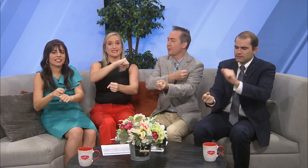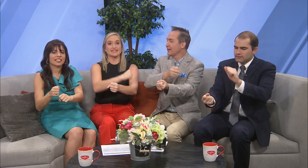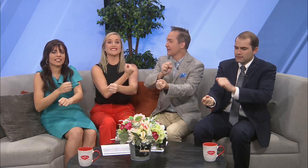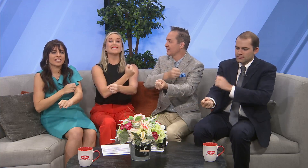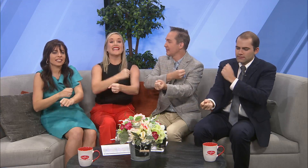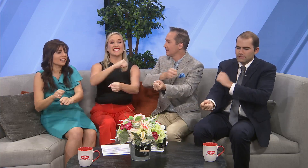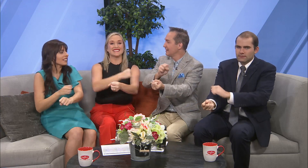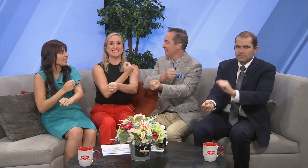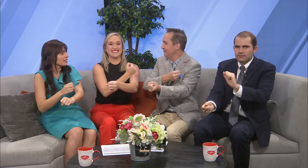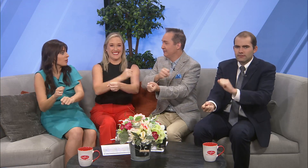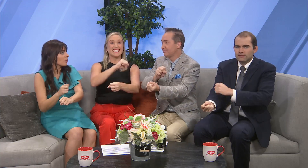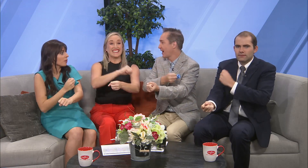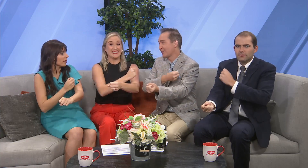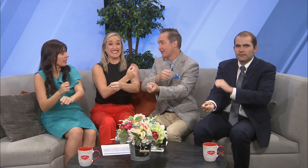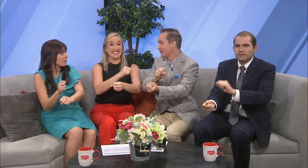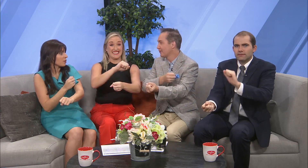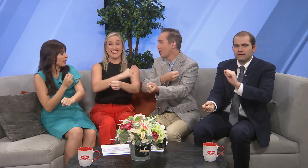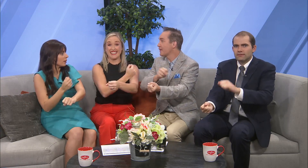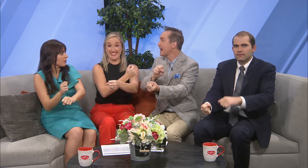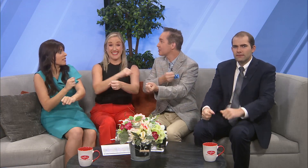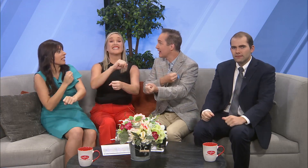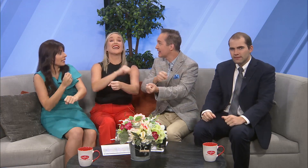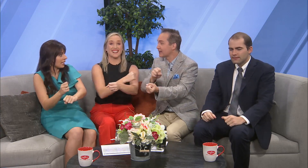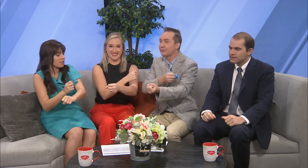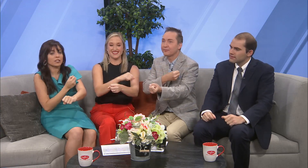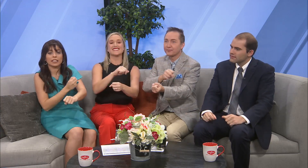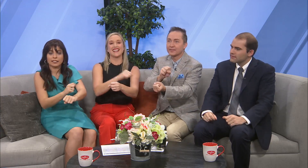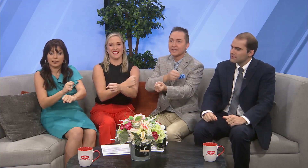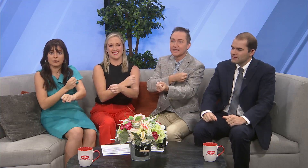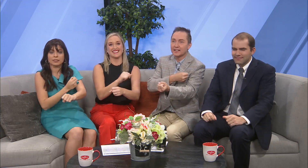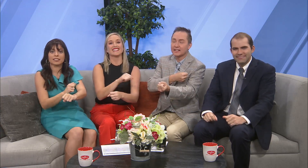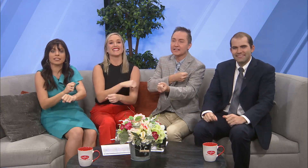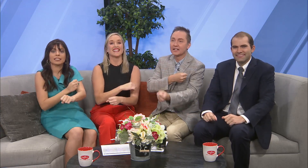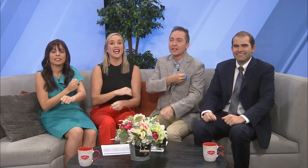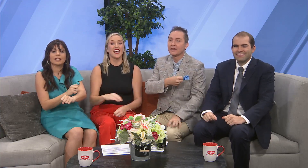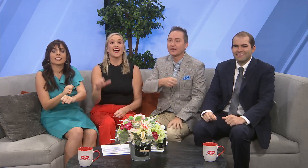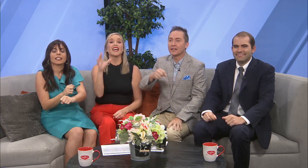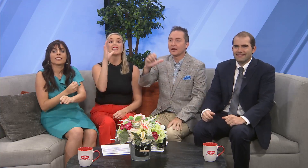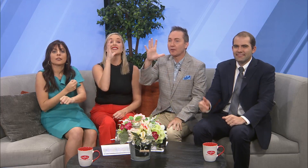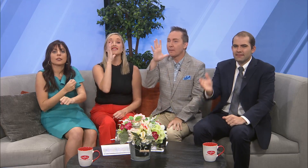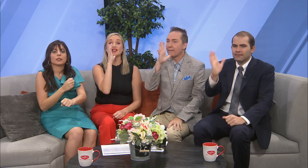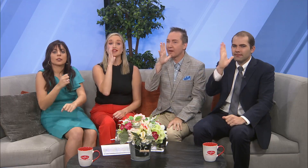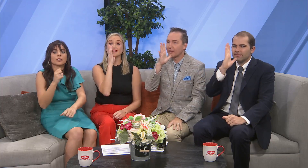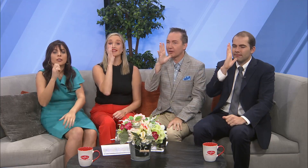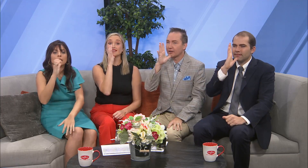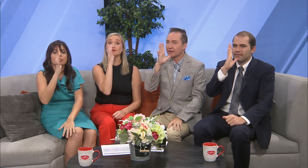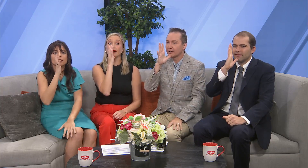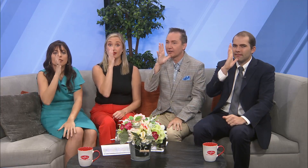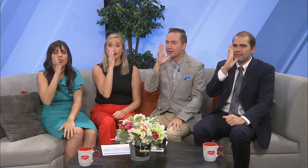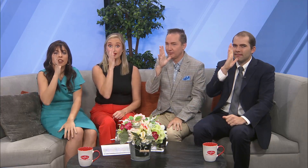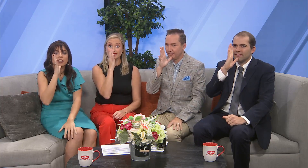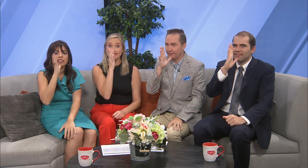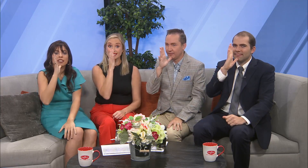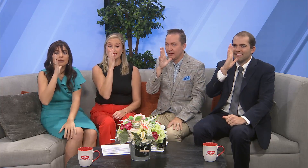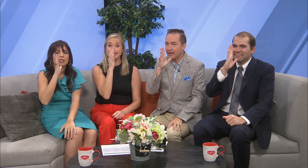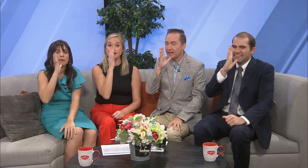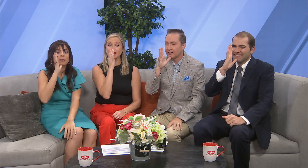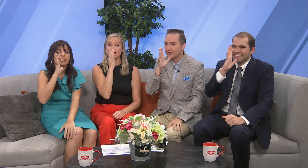win. Yes. Or the national anthem. Or the national anthem. the national anthem. Yes. Then mother. Kelsey's mother. We love Mama Kelsey.